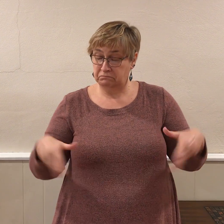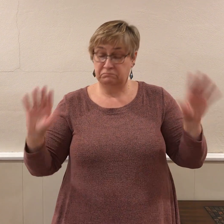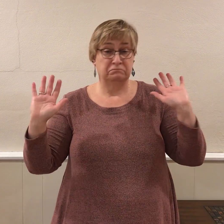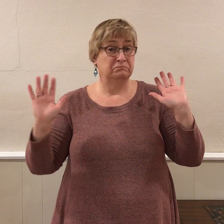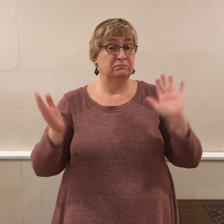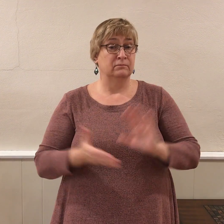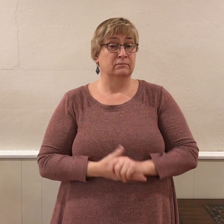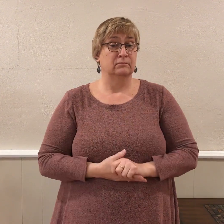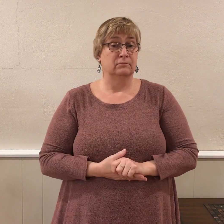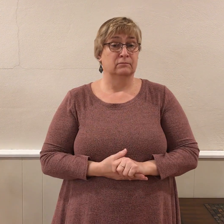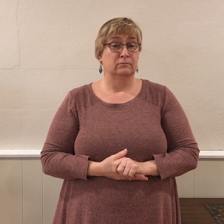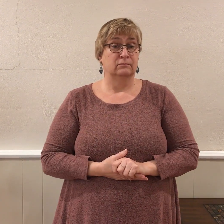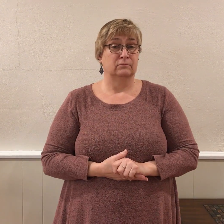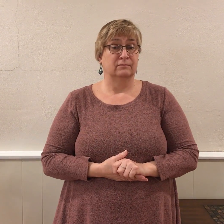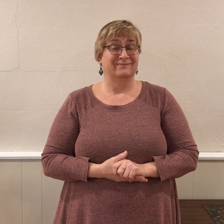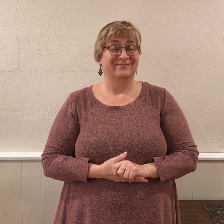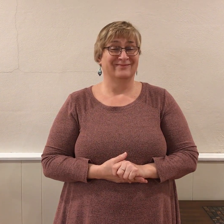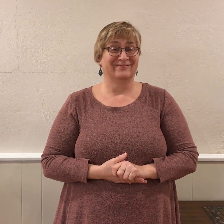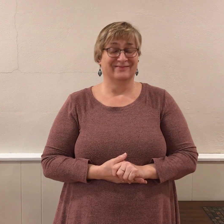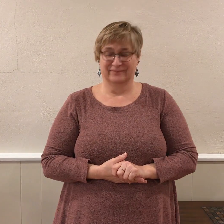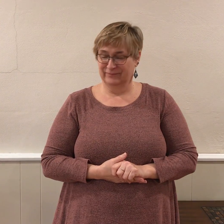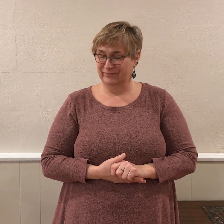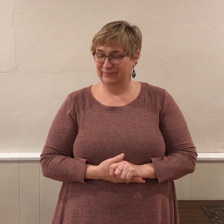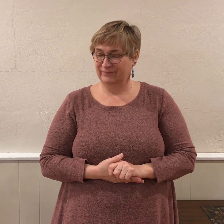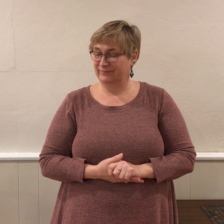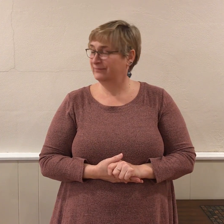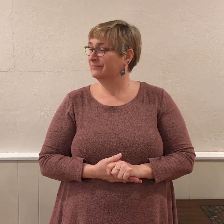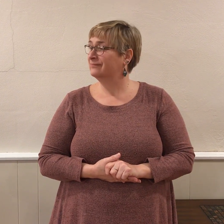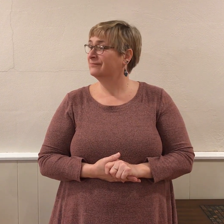And that's all for this week. Thank you. Carefully.